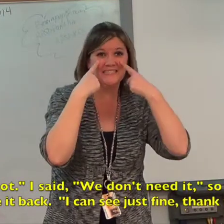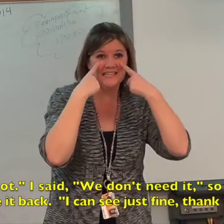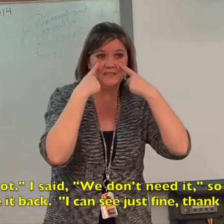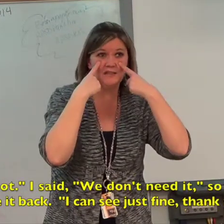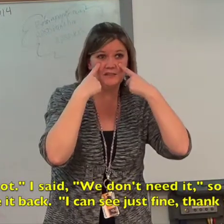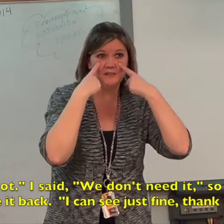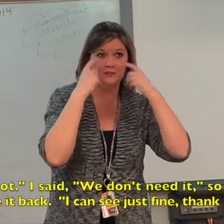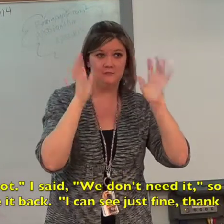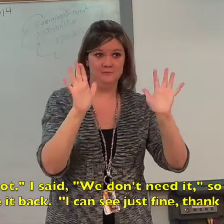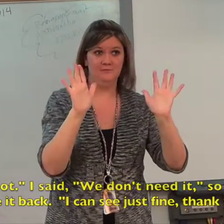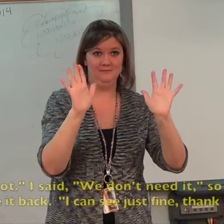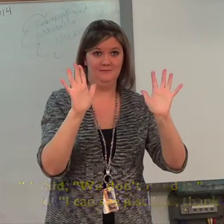I can see just fine. Thank you.